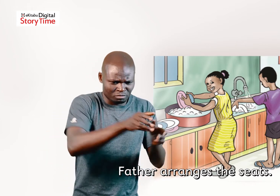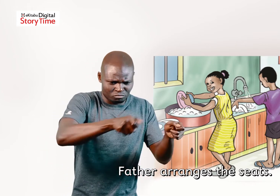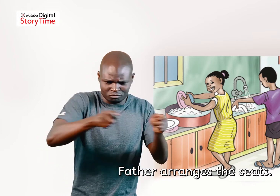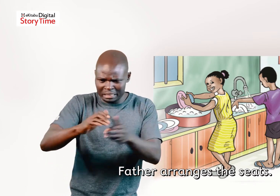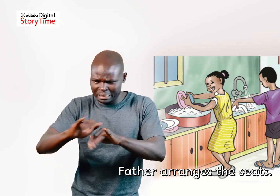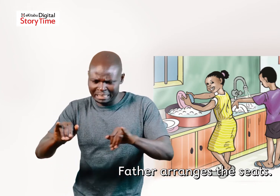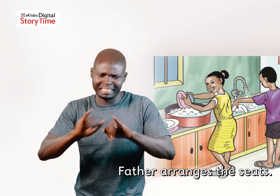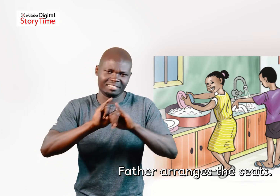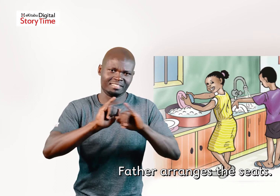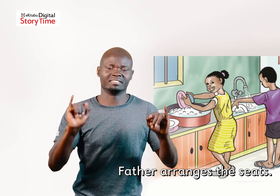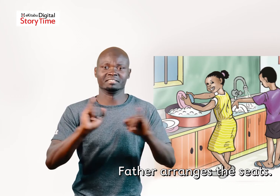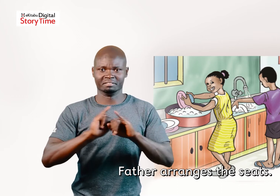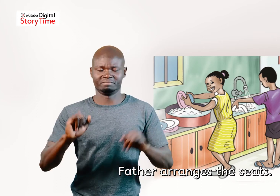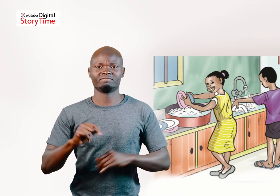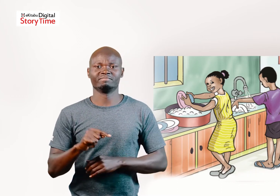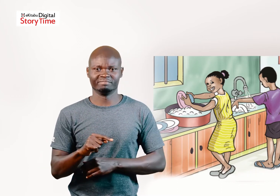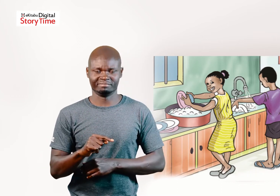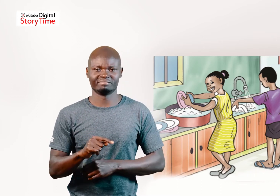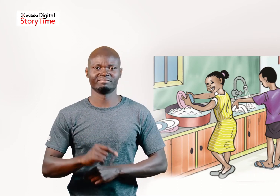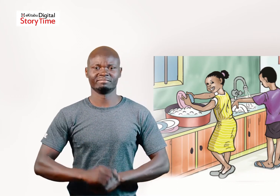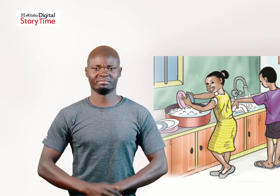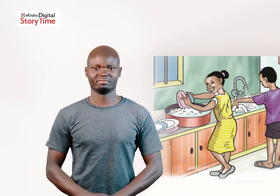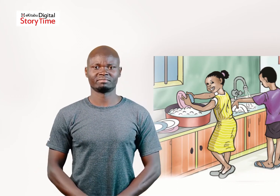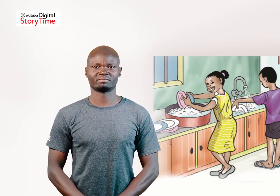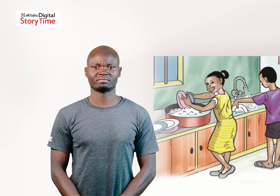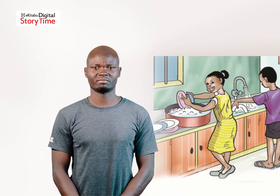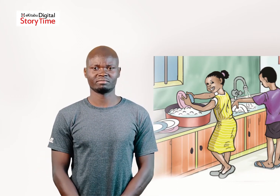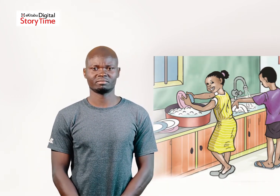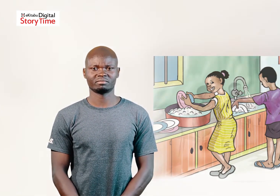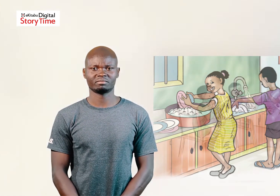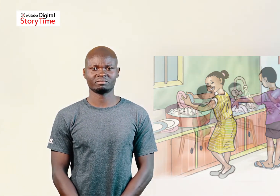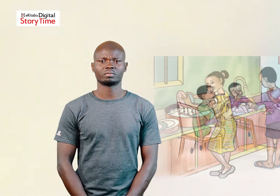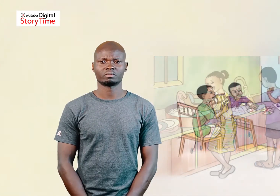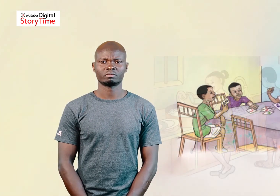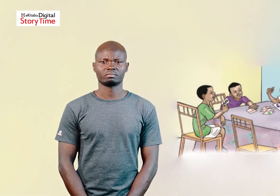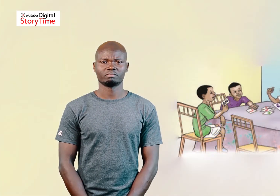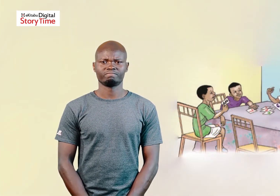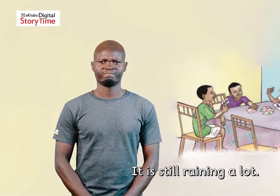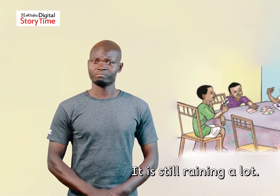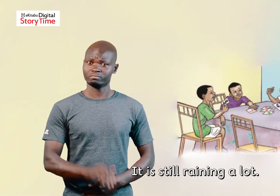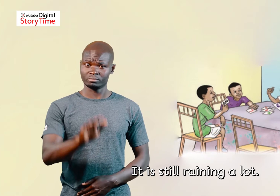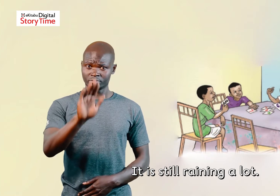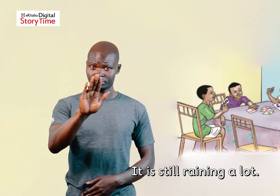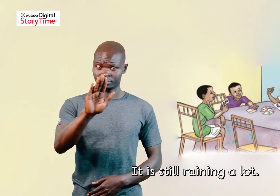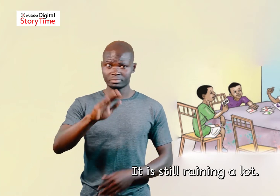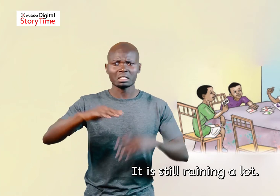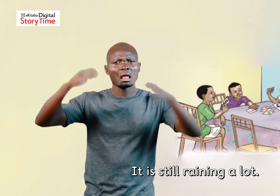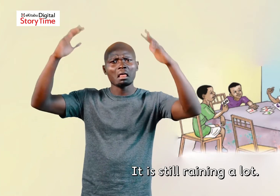arranges It is